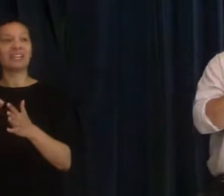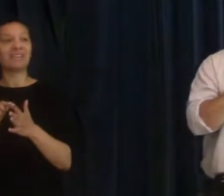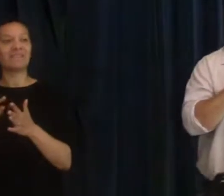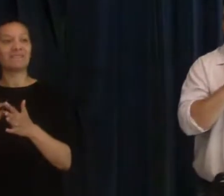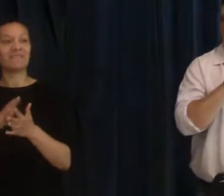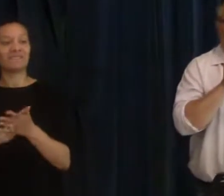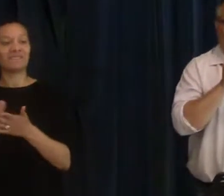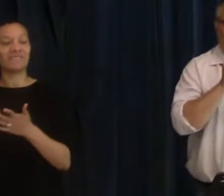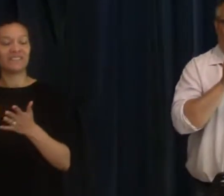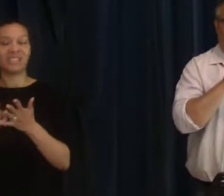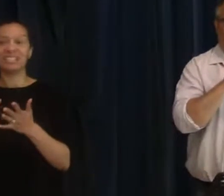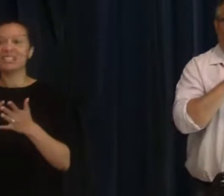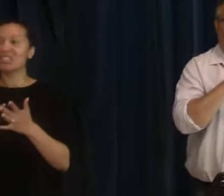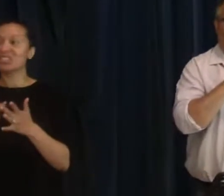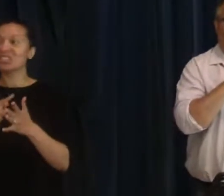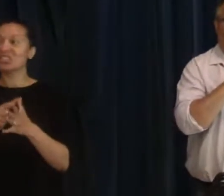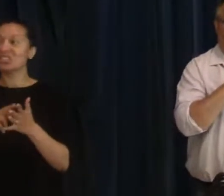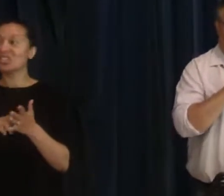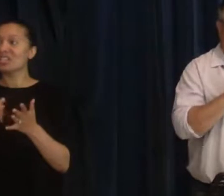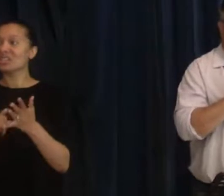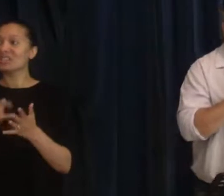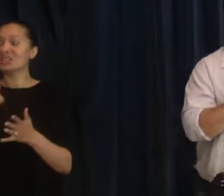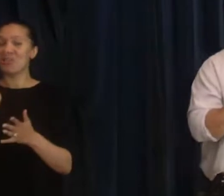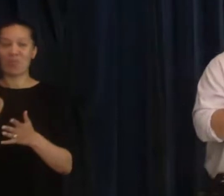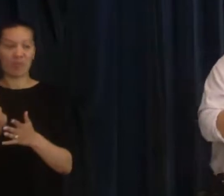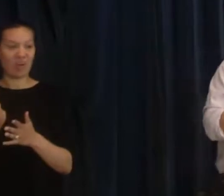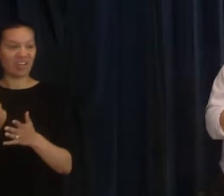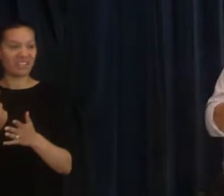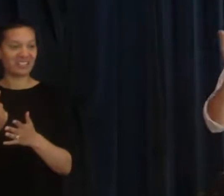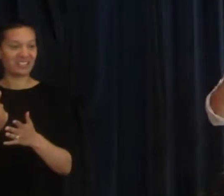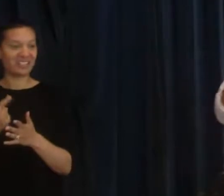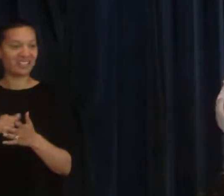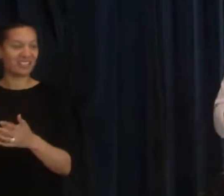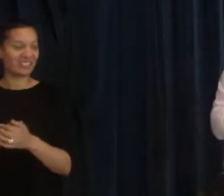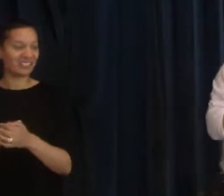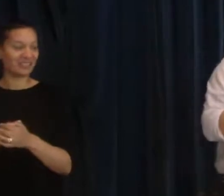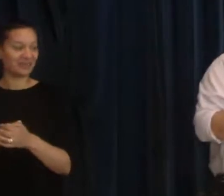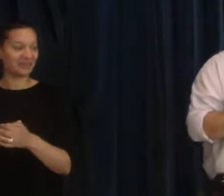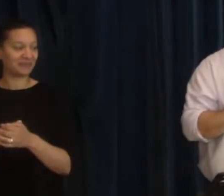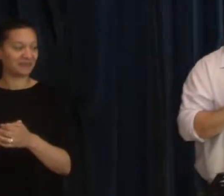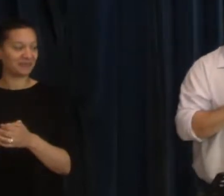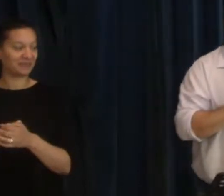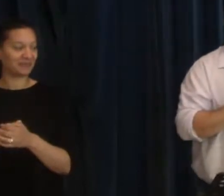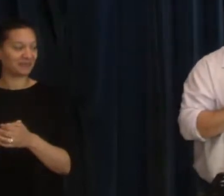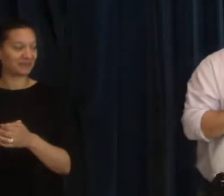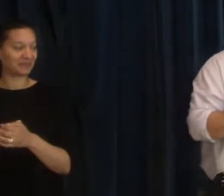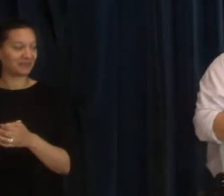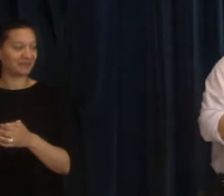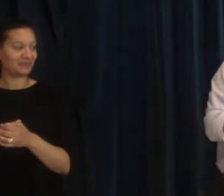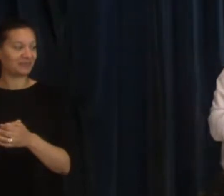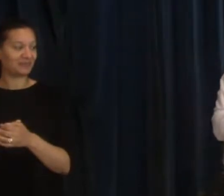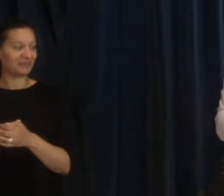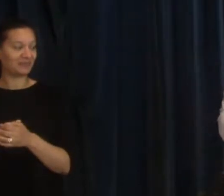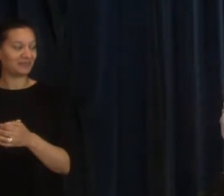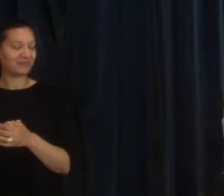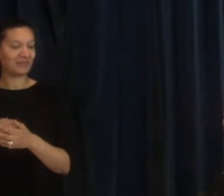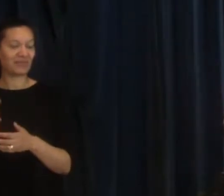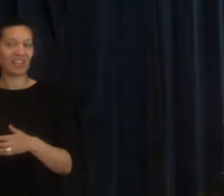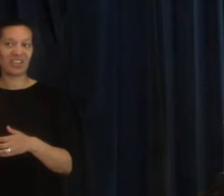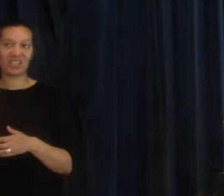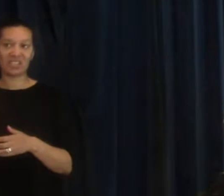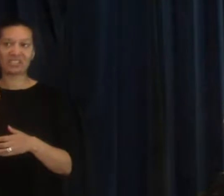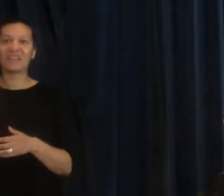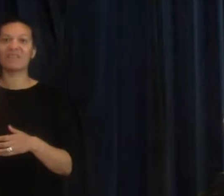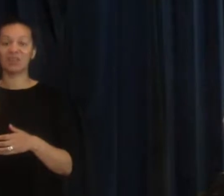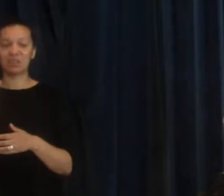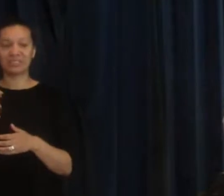come up, I'm just thinking, well, they're going to come up on the screen, but they are going to come up on the screen, and on the laptop as well. And it